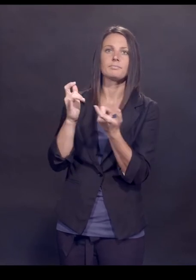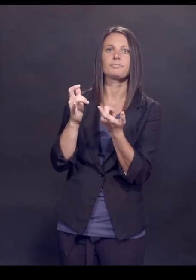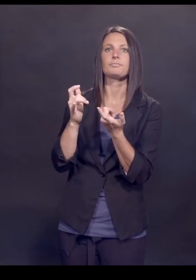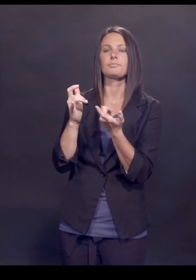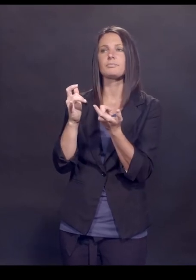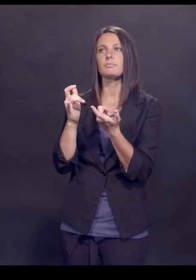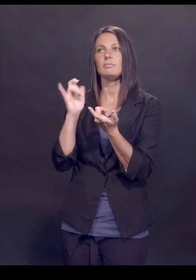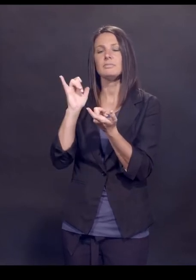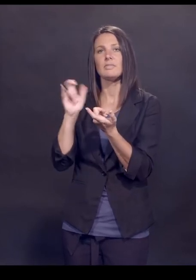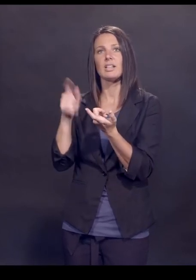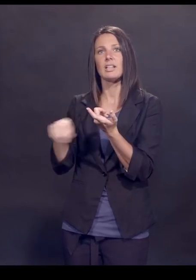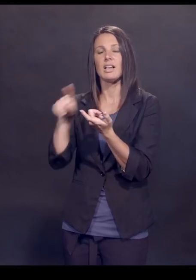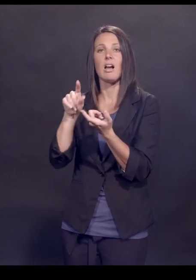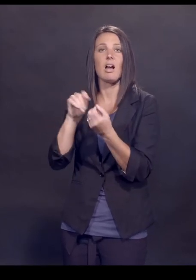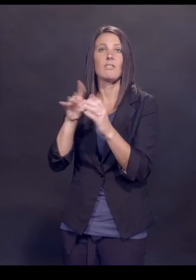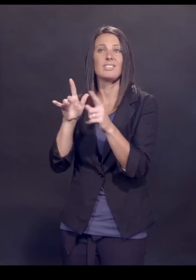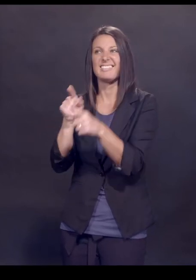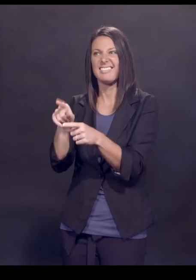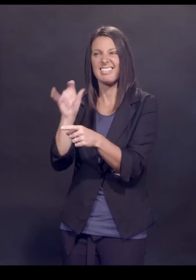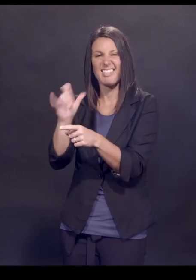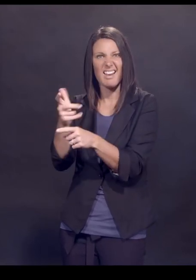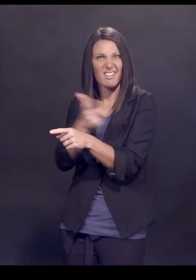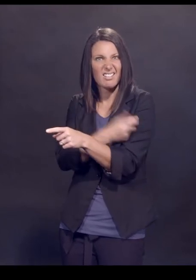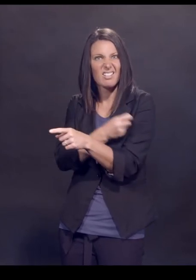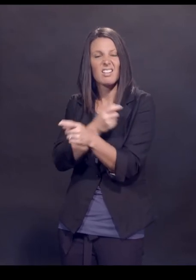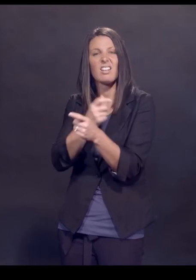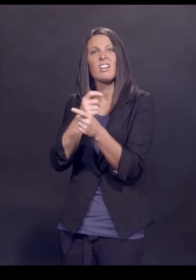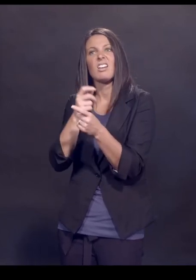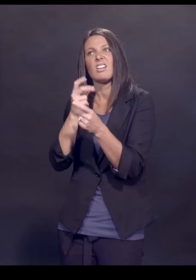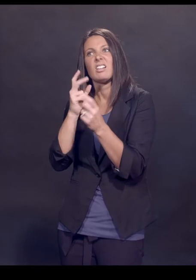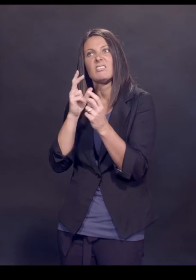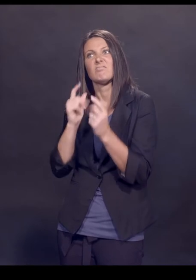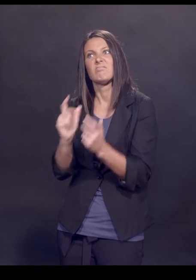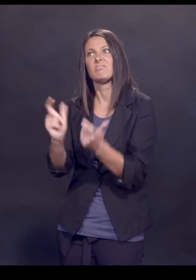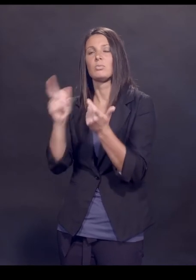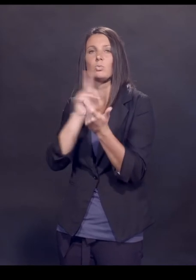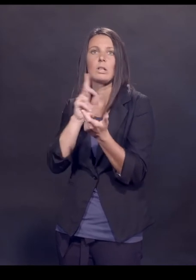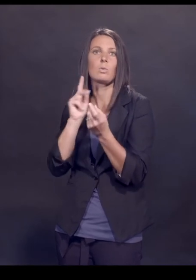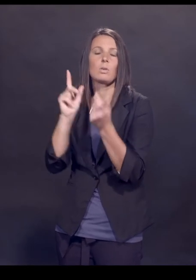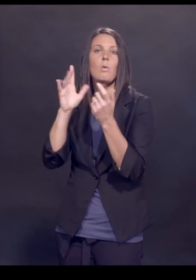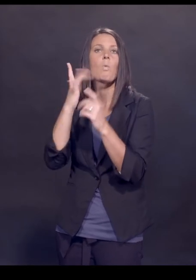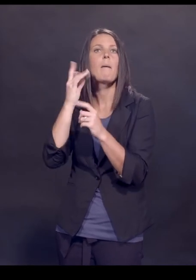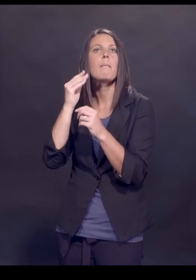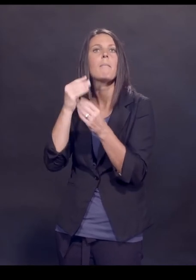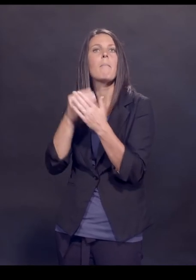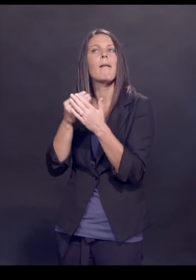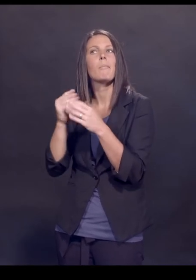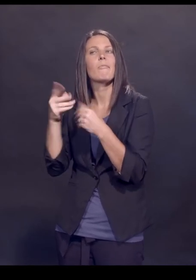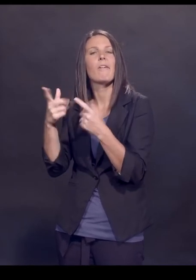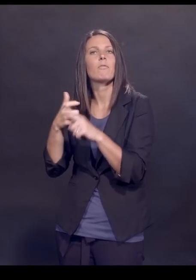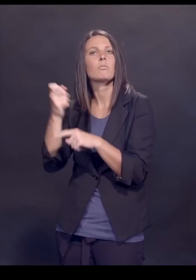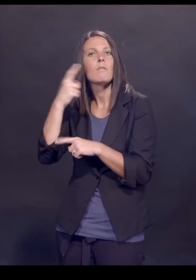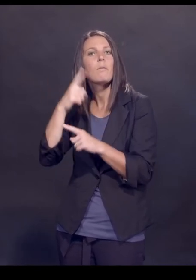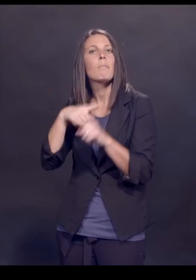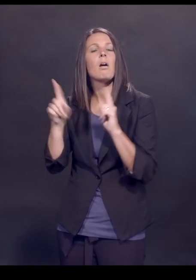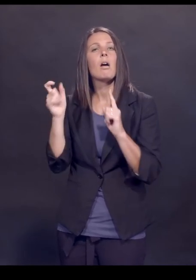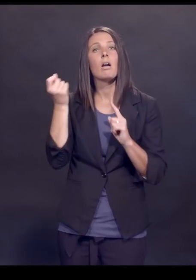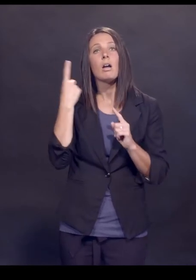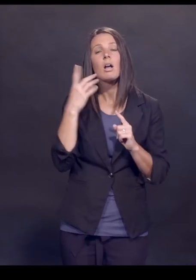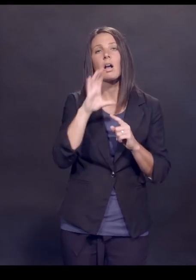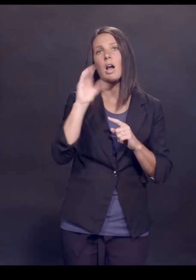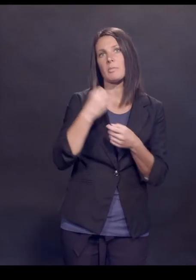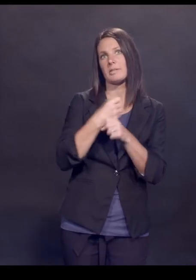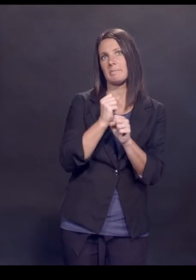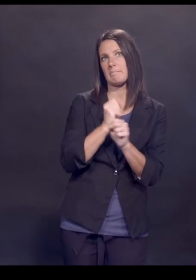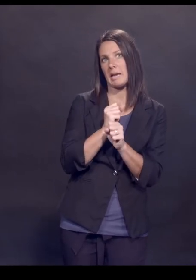Star Trek, that was what made this so much quicker. Also, when companies make a vaccine,